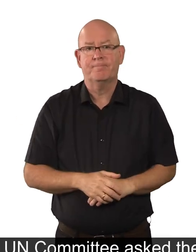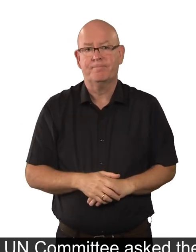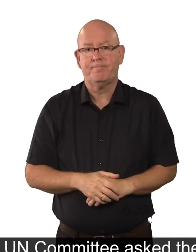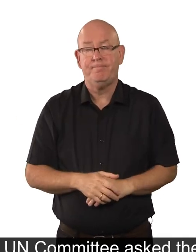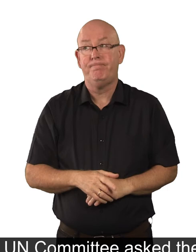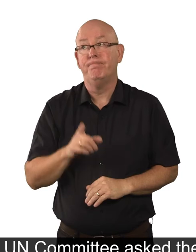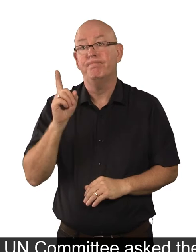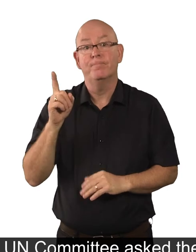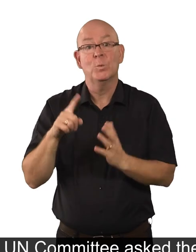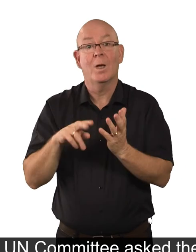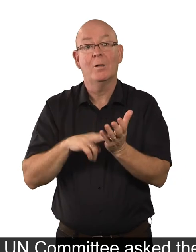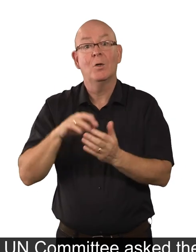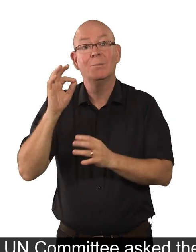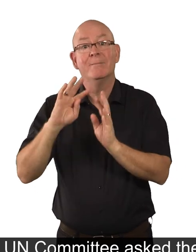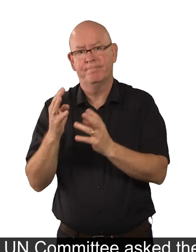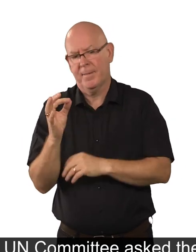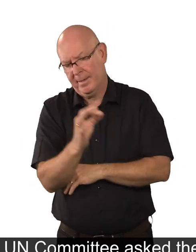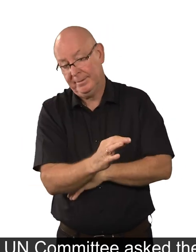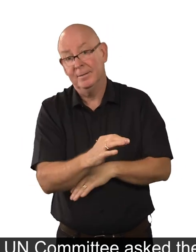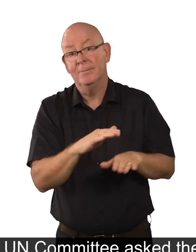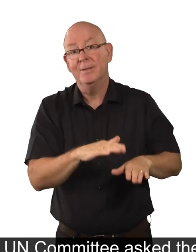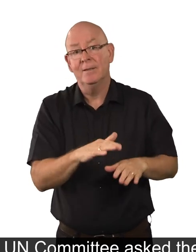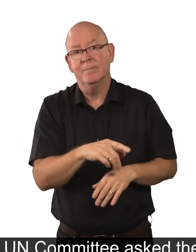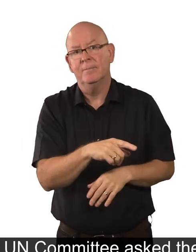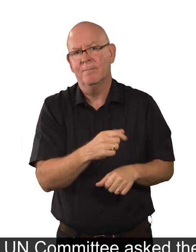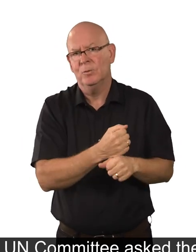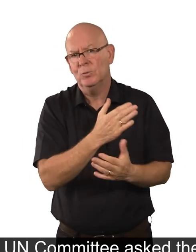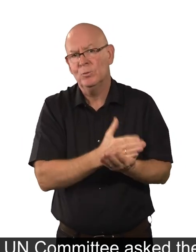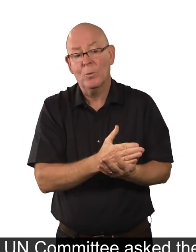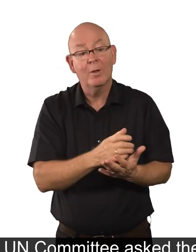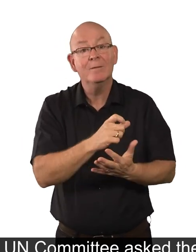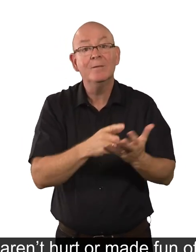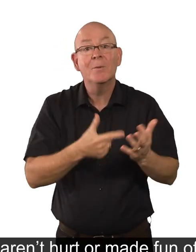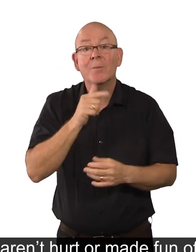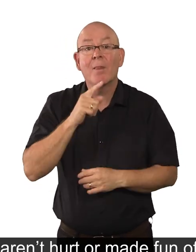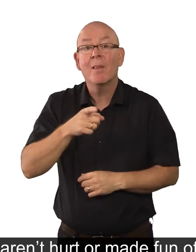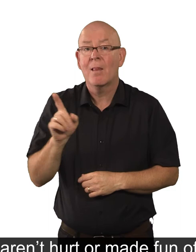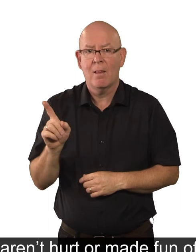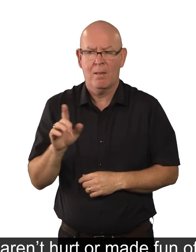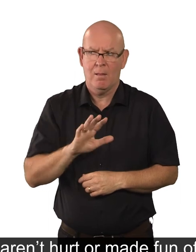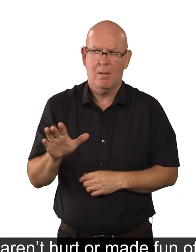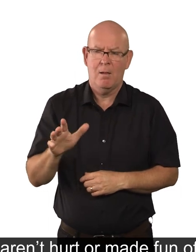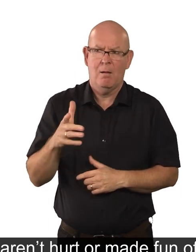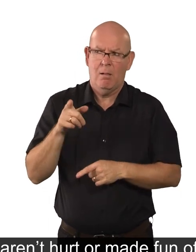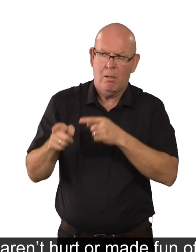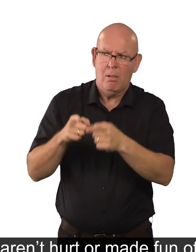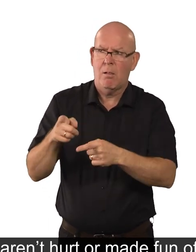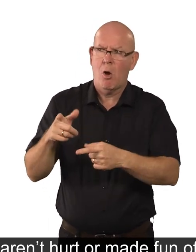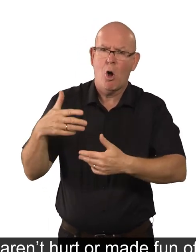The UN Committee asked the UK to make sure that disabled people aren't hurt or made fun of